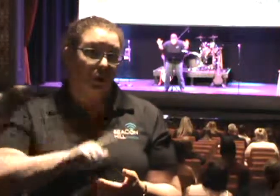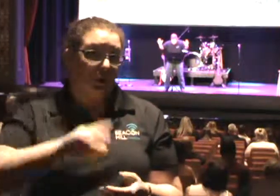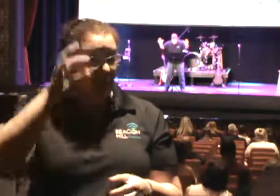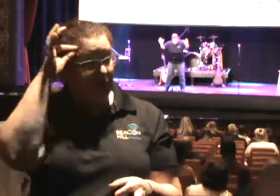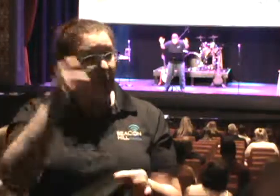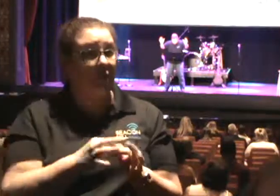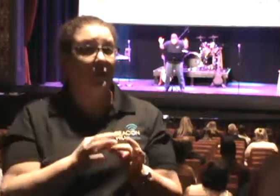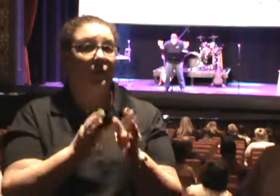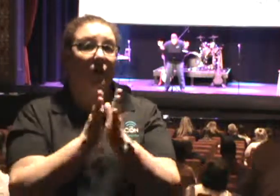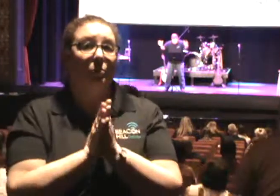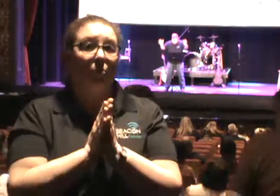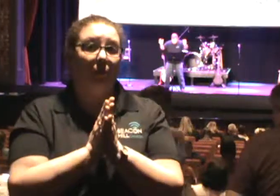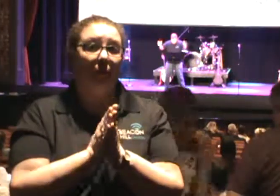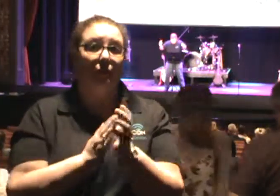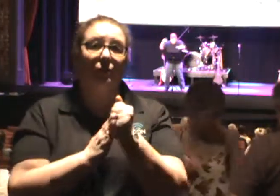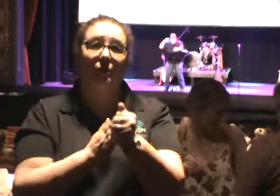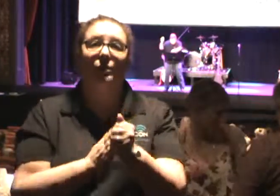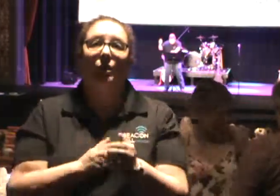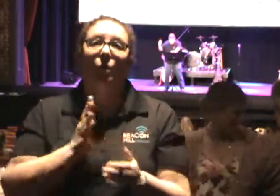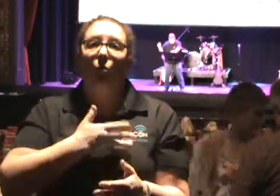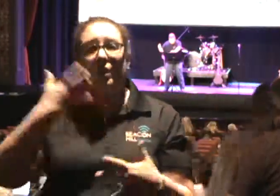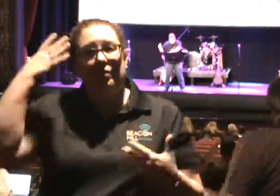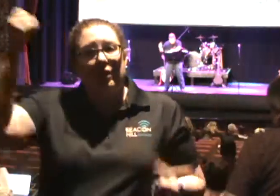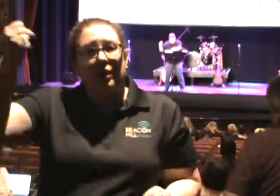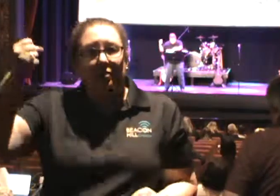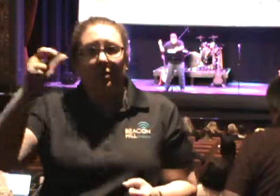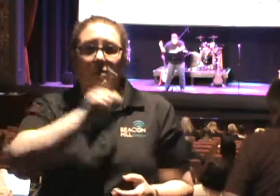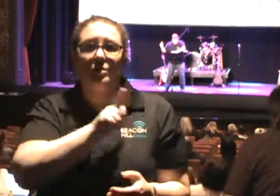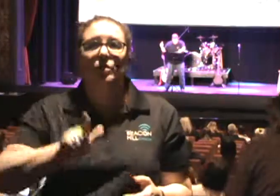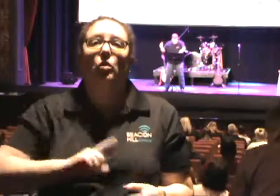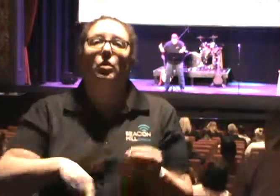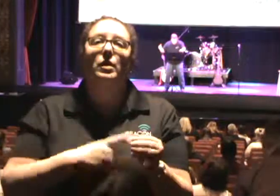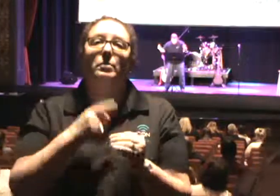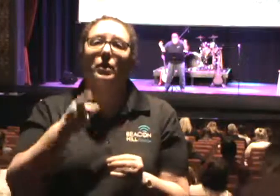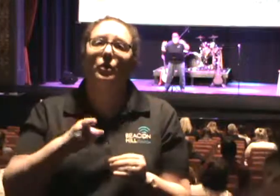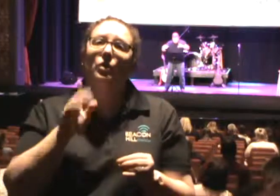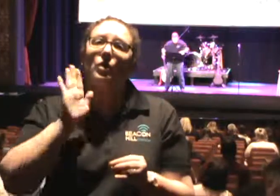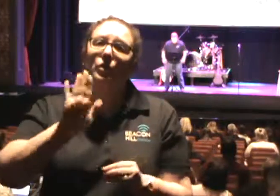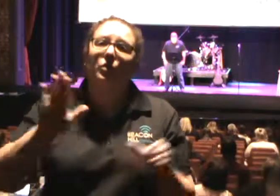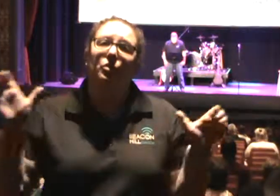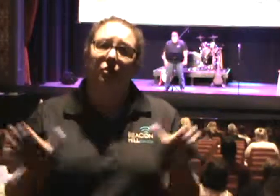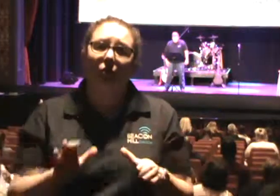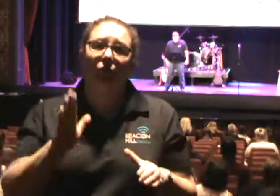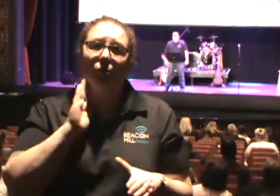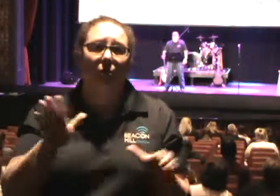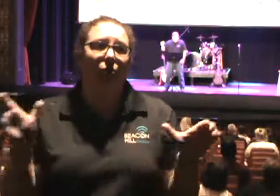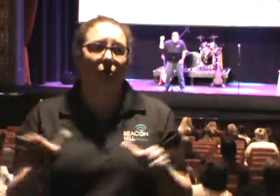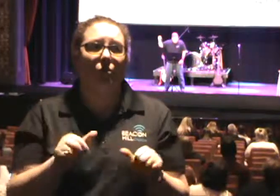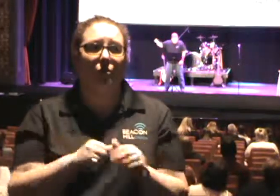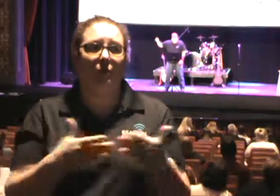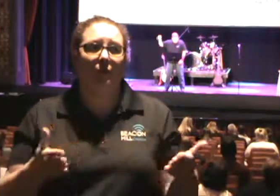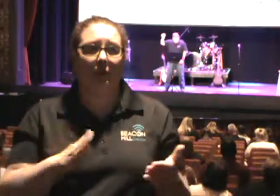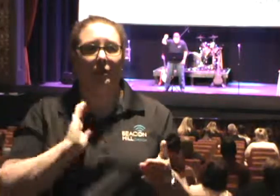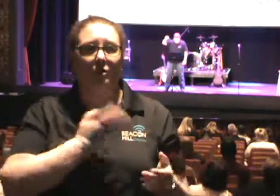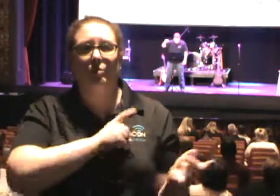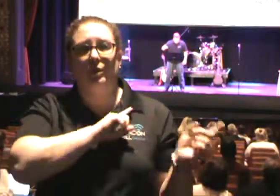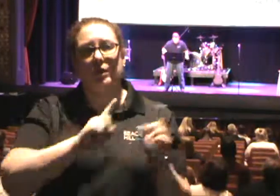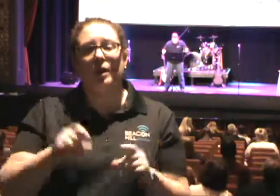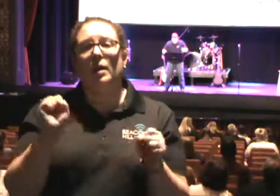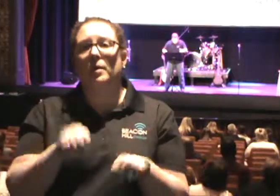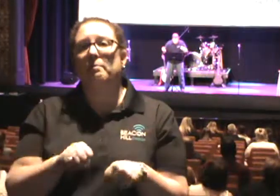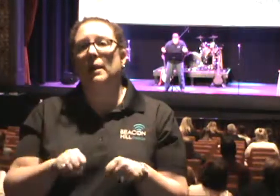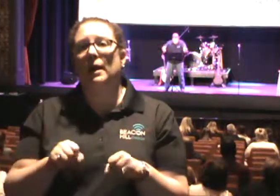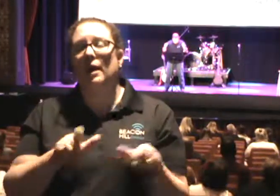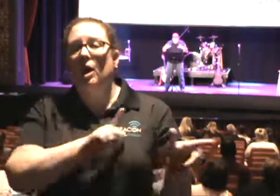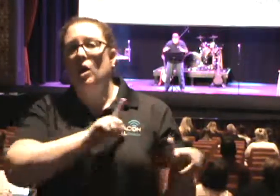directions. It says that we have confidence in the Lord about you. That you are doing it. We'll do the things that we command. May the Lord direct your